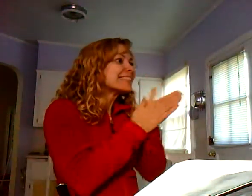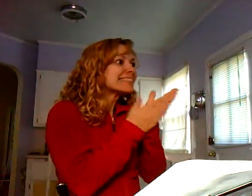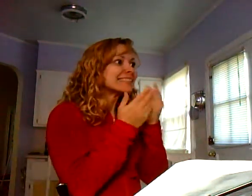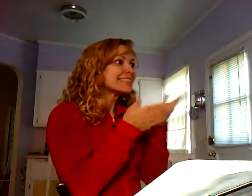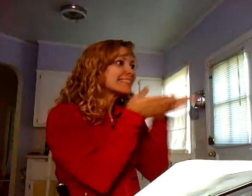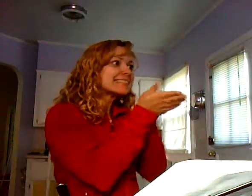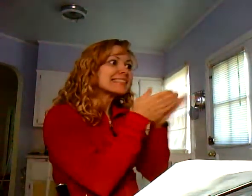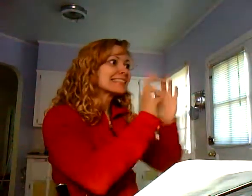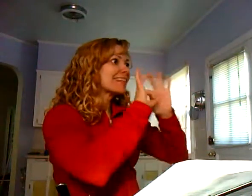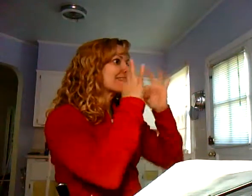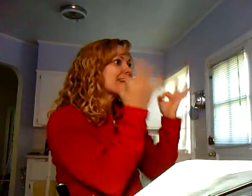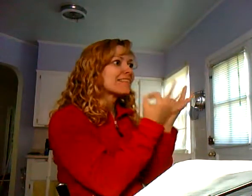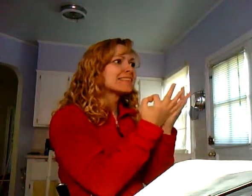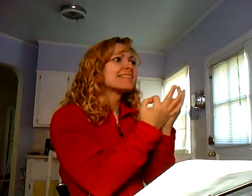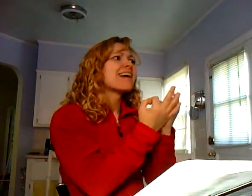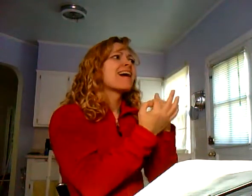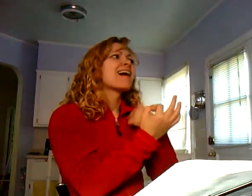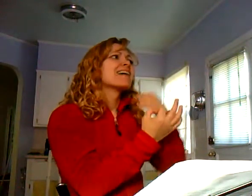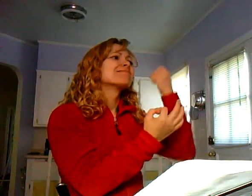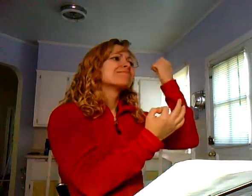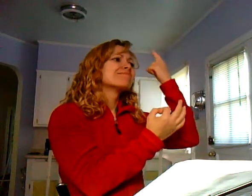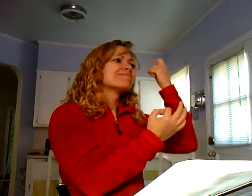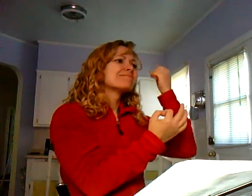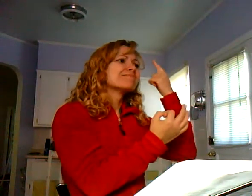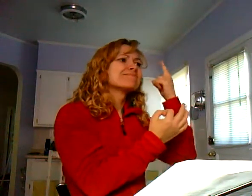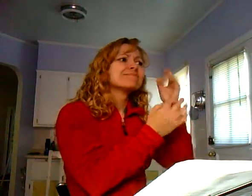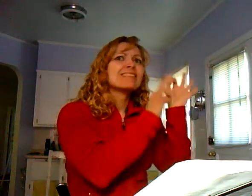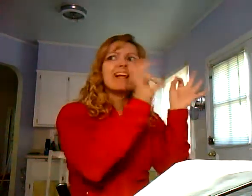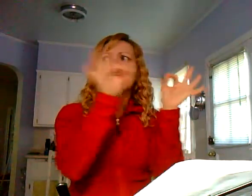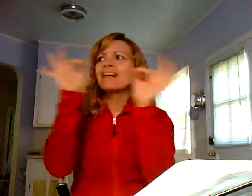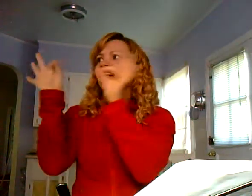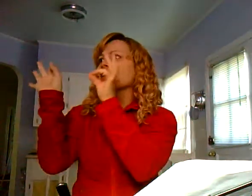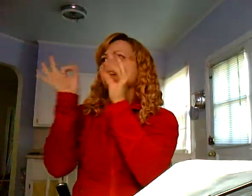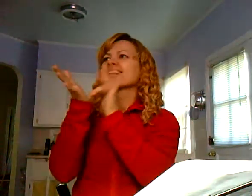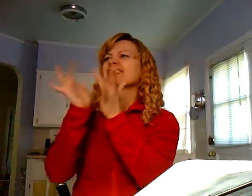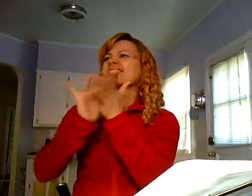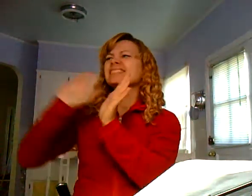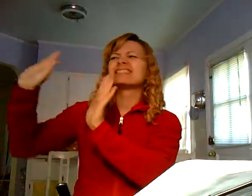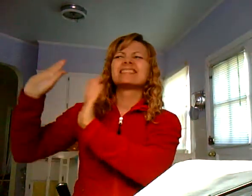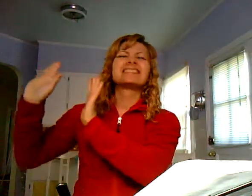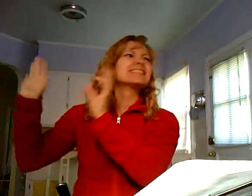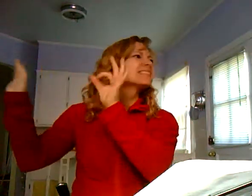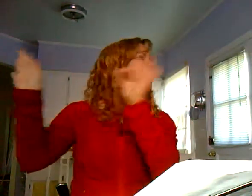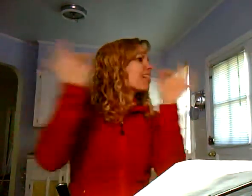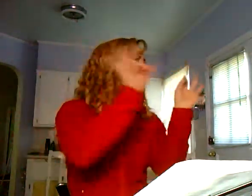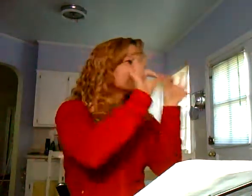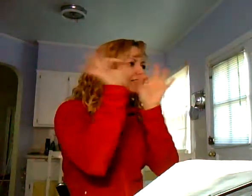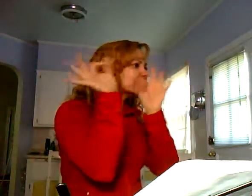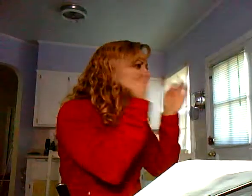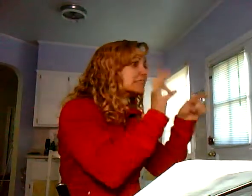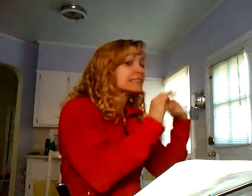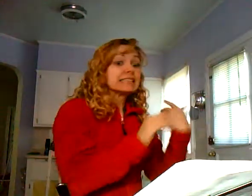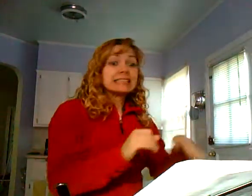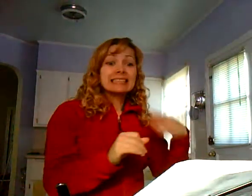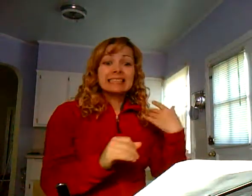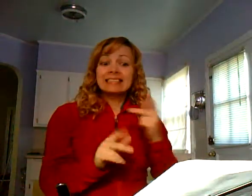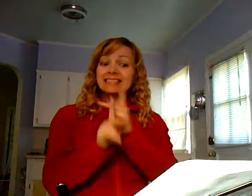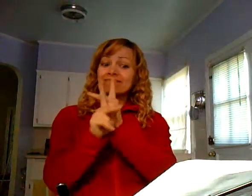what? If I'm very interested in serving my family, and I want to put them first, I can't really let anything